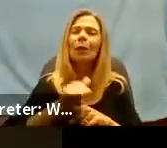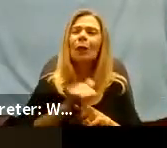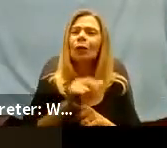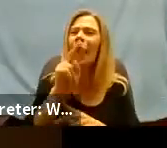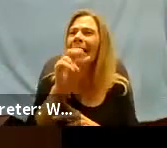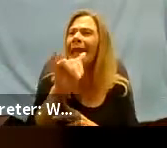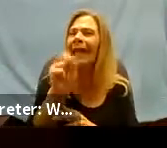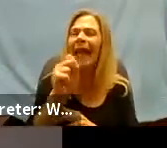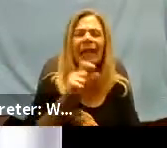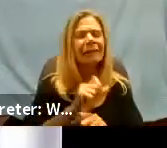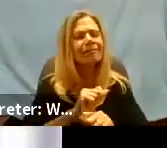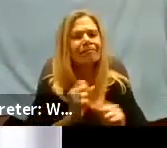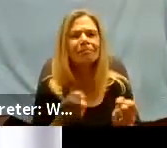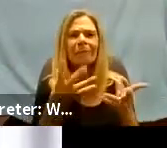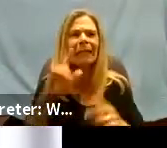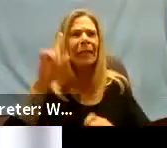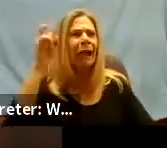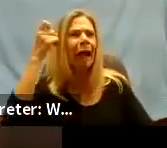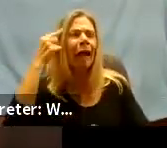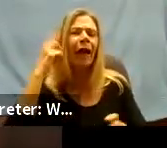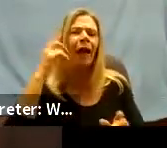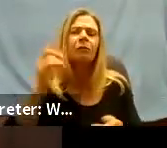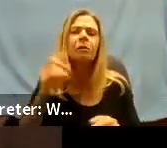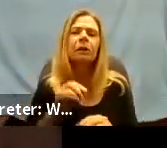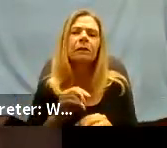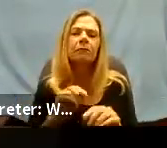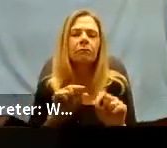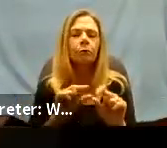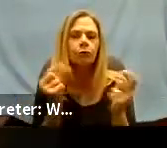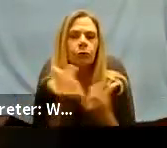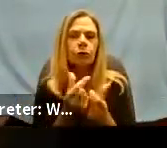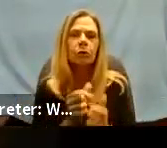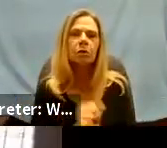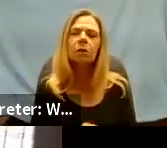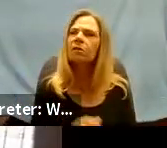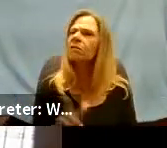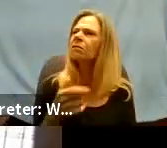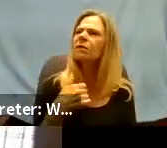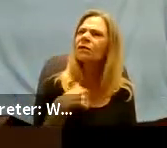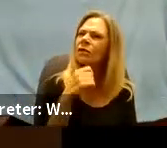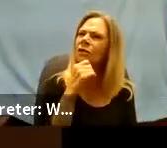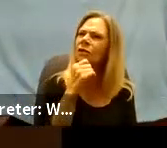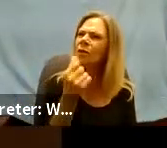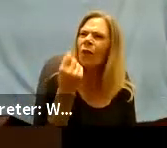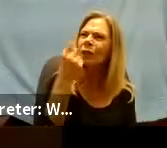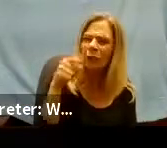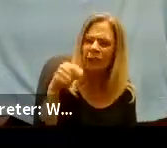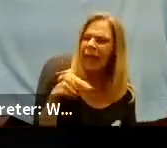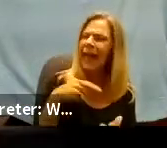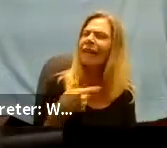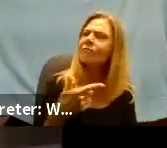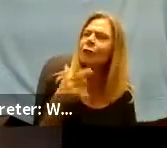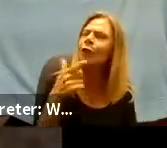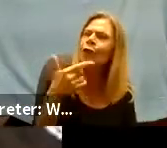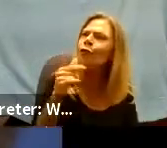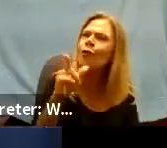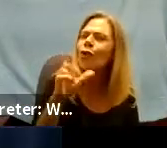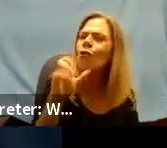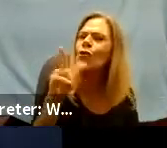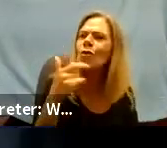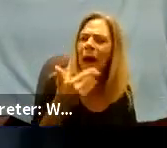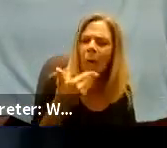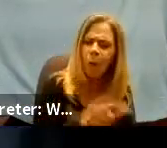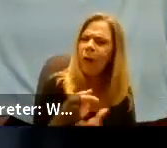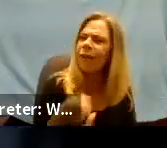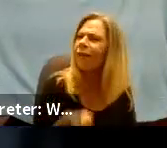gave a voice to the voiceless. You don't have a clue how good this is. And hope to the